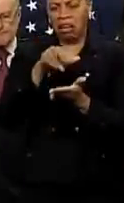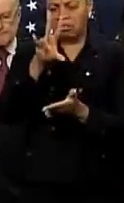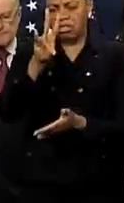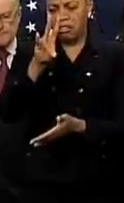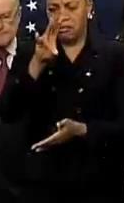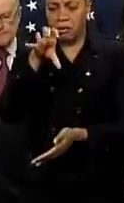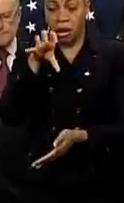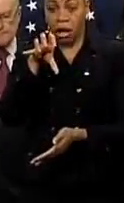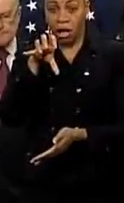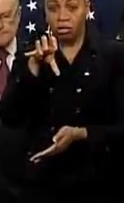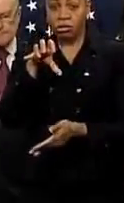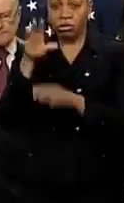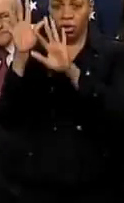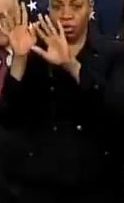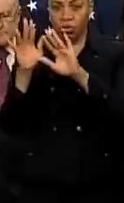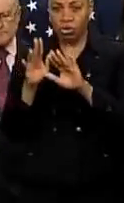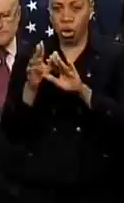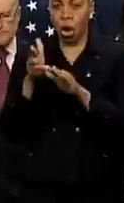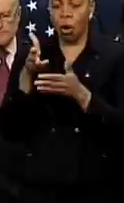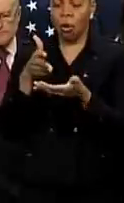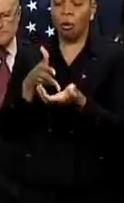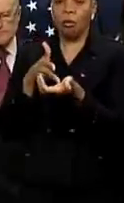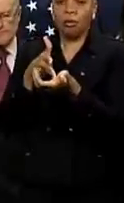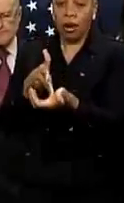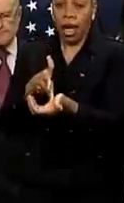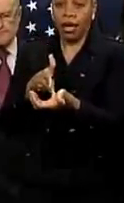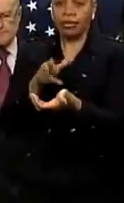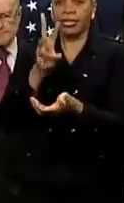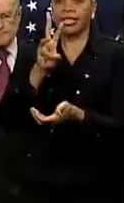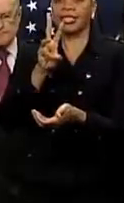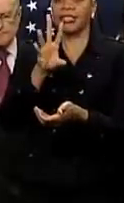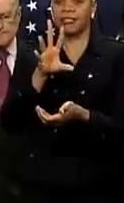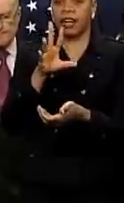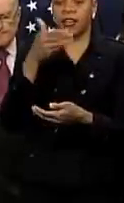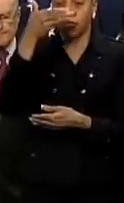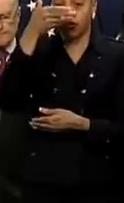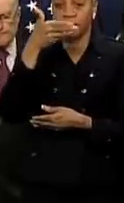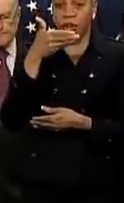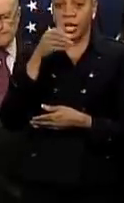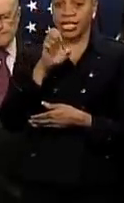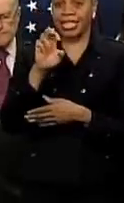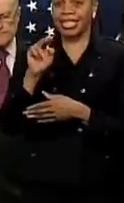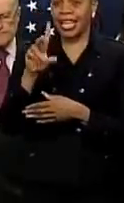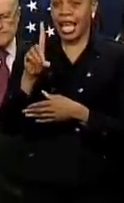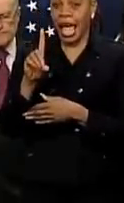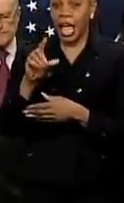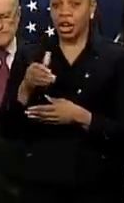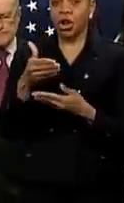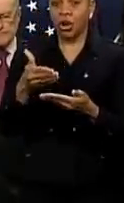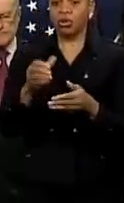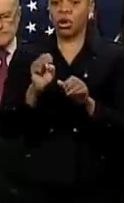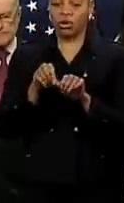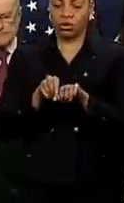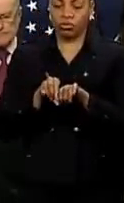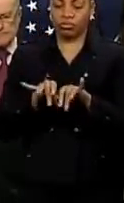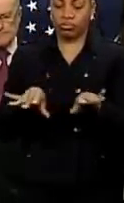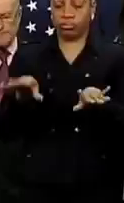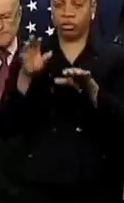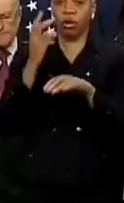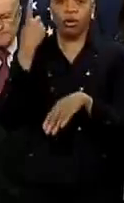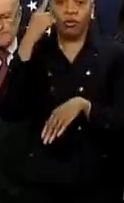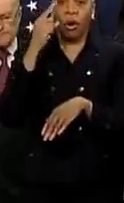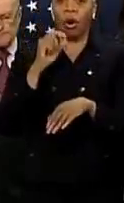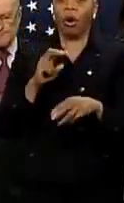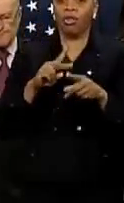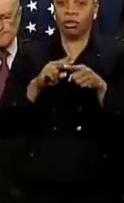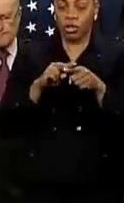plows and 65 front end loaders. It also has 450 salt spreaders already deployed. And the